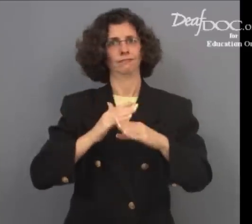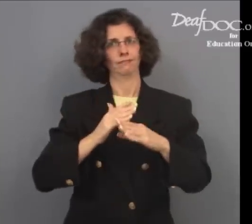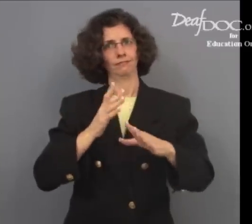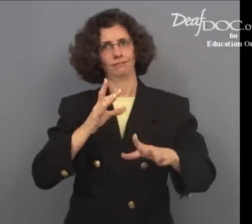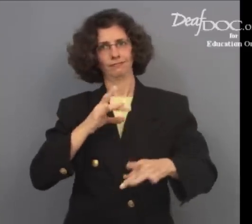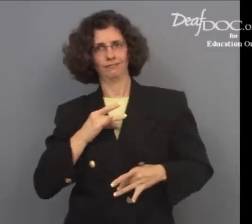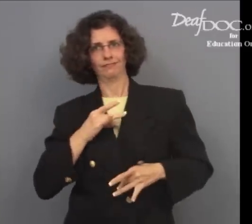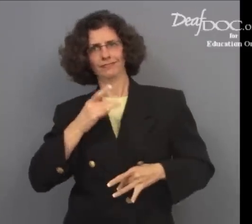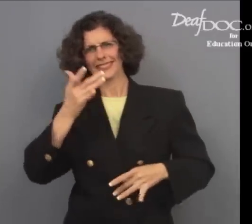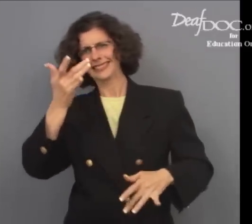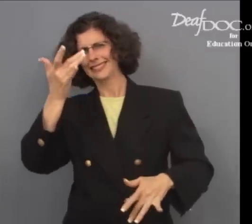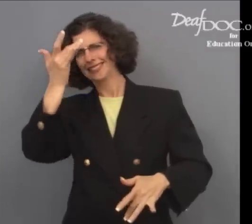becoming sick.